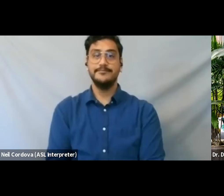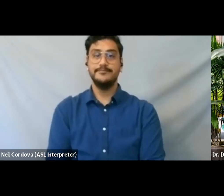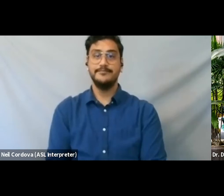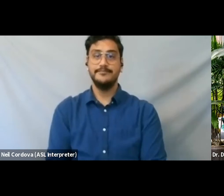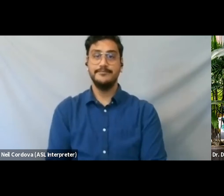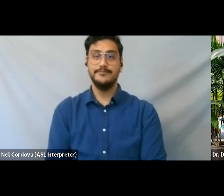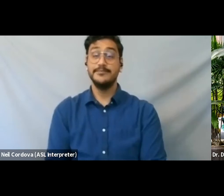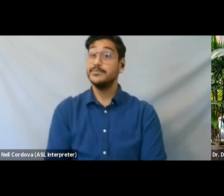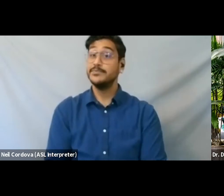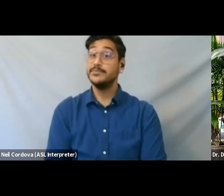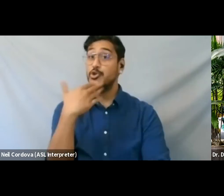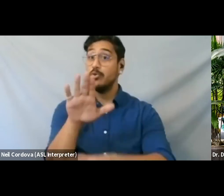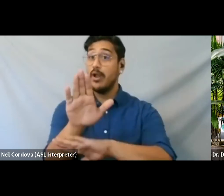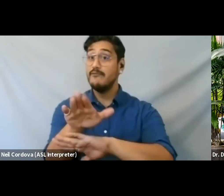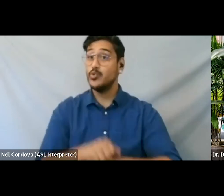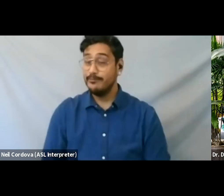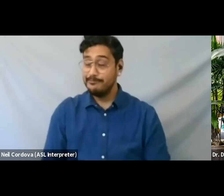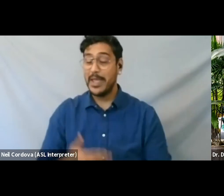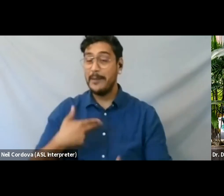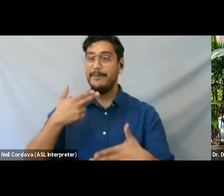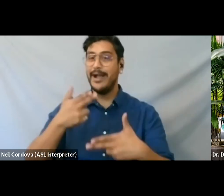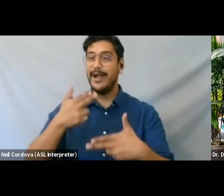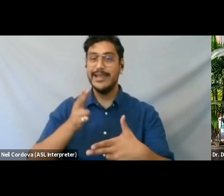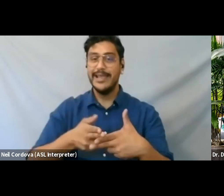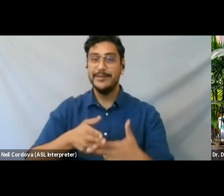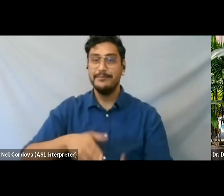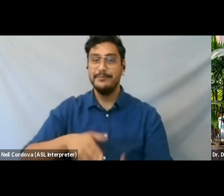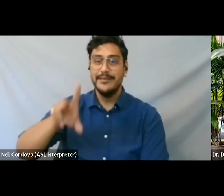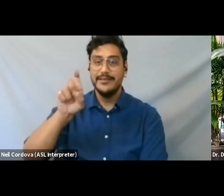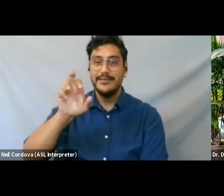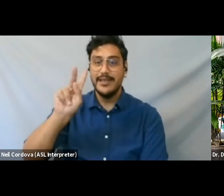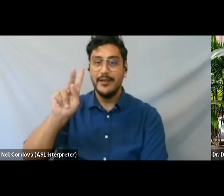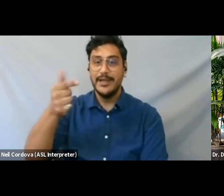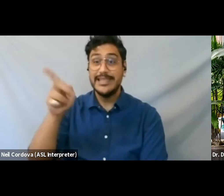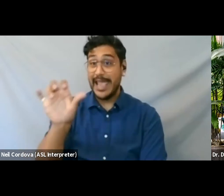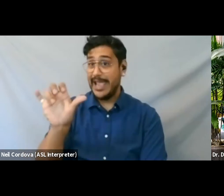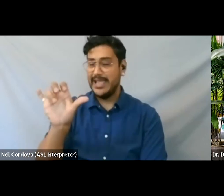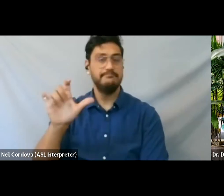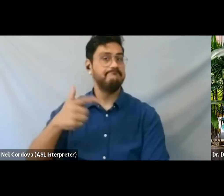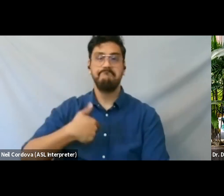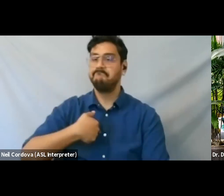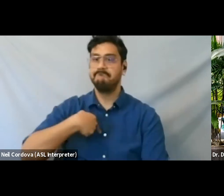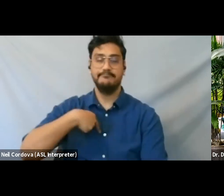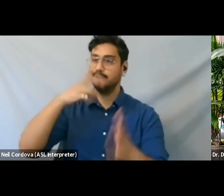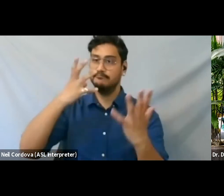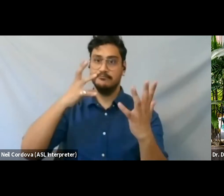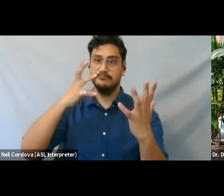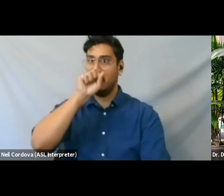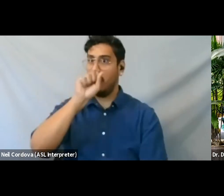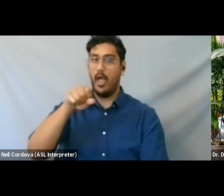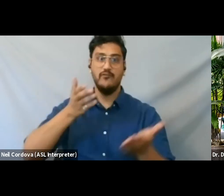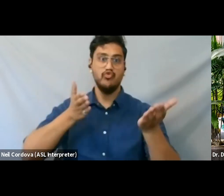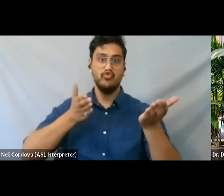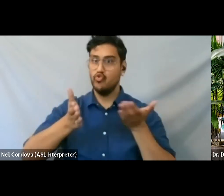Good afternoon. My name is Derek Gay, and I'm honored to have served as a Guild Board trustee for the past three